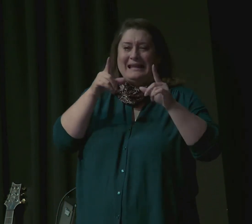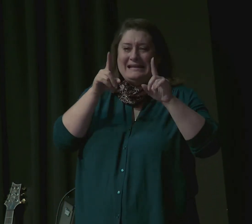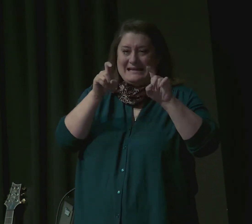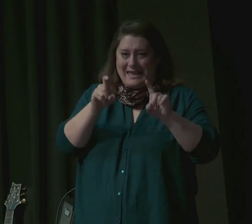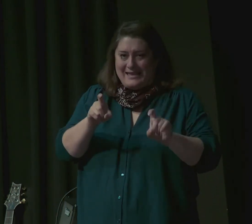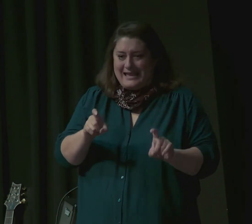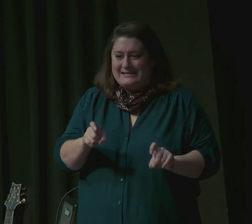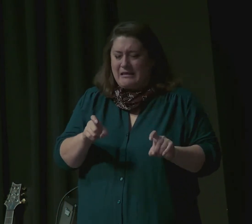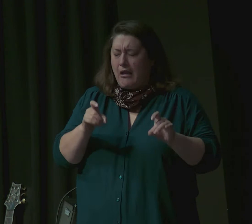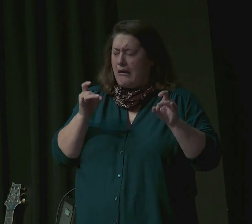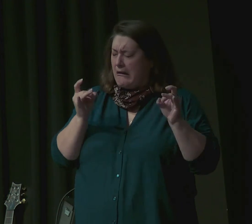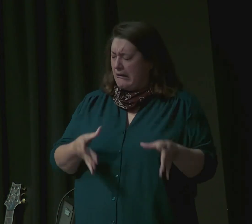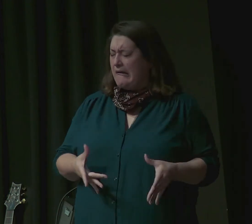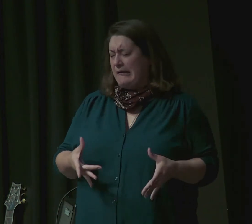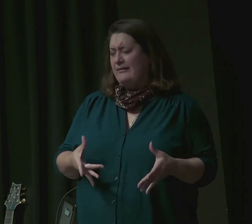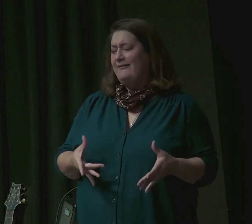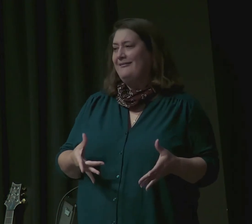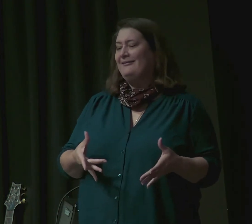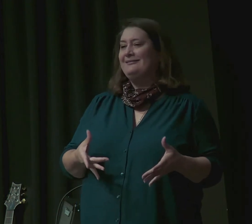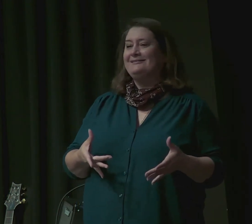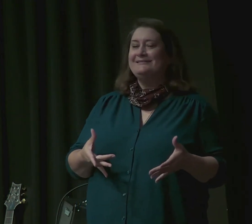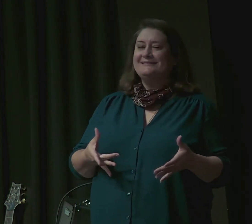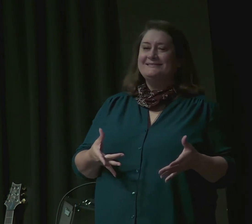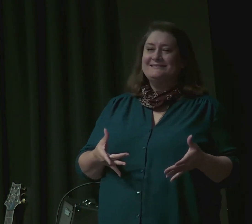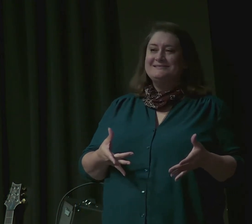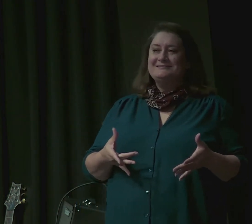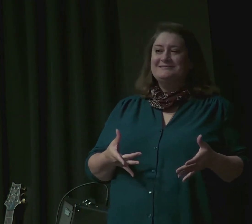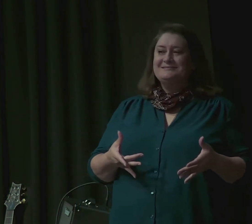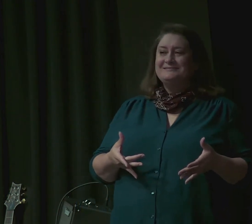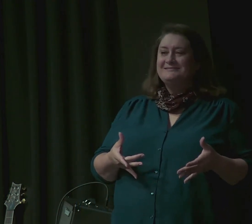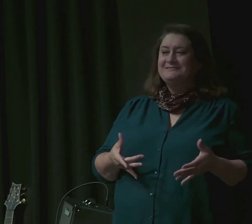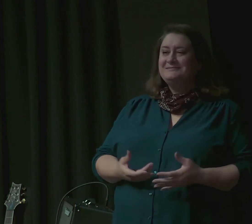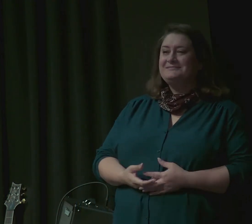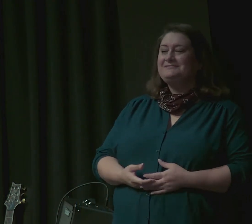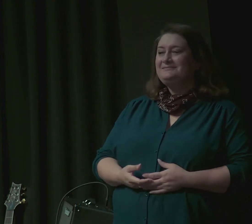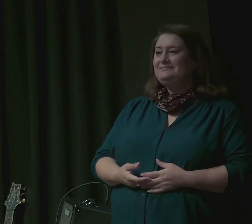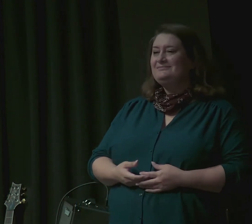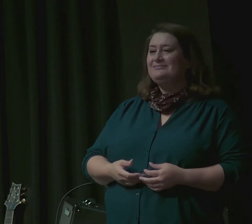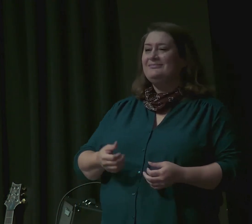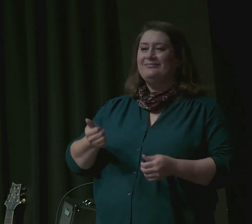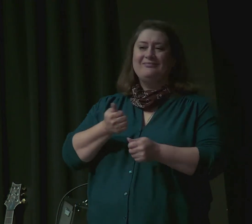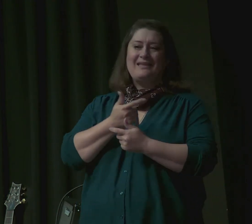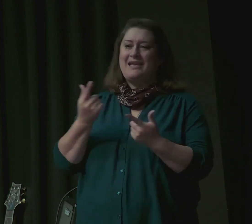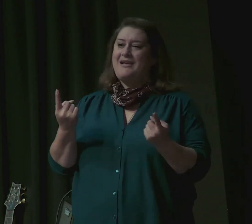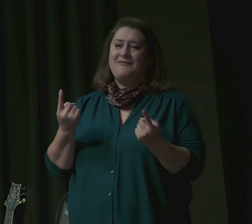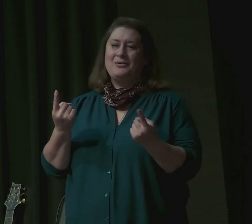I was going to ask for a show of hands, but everybody out streaming who hated testing.